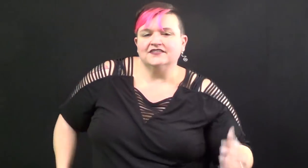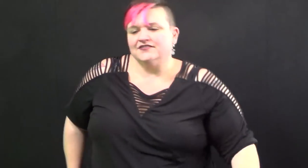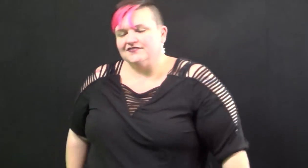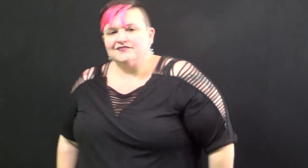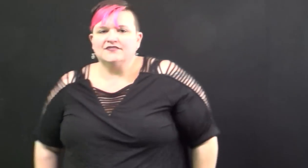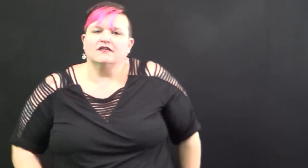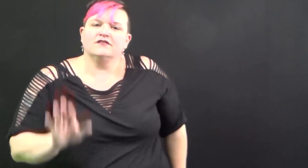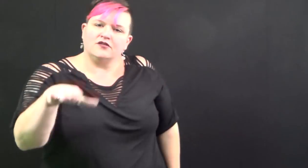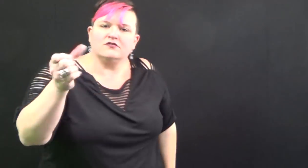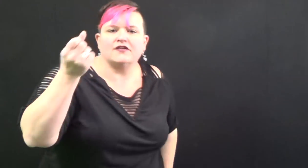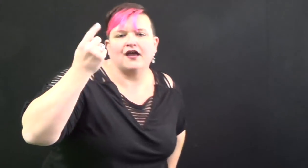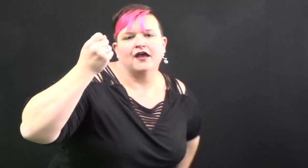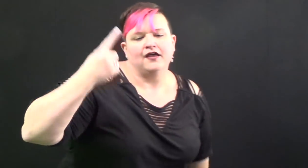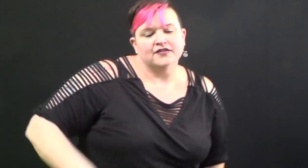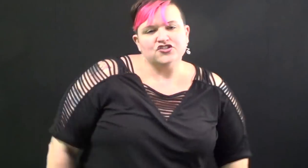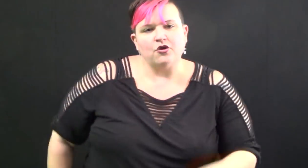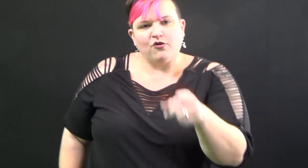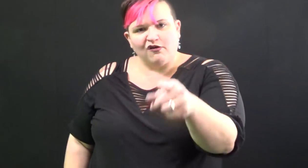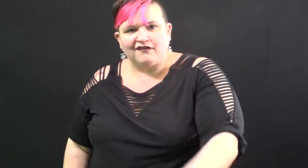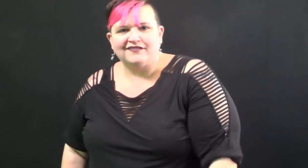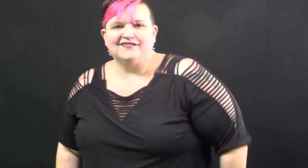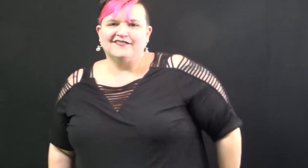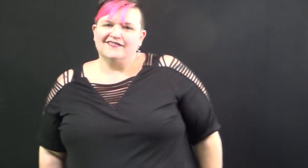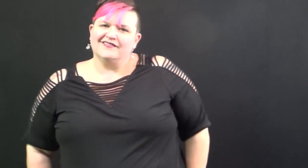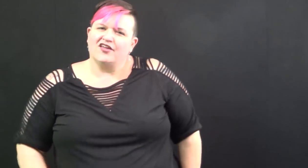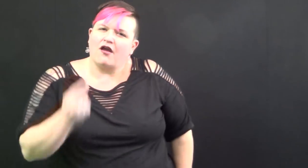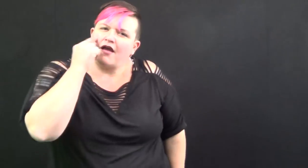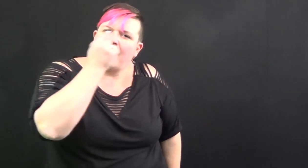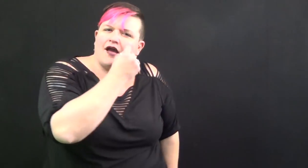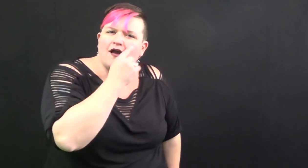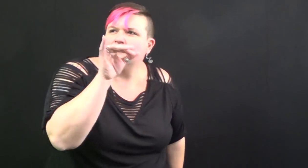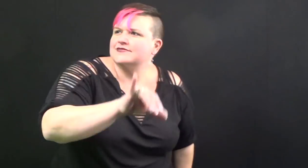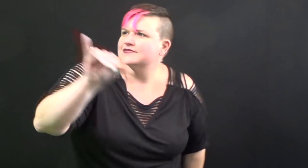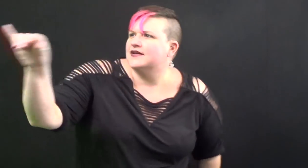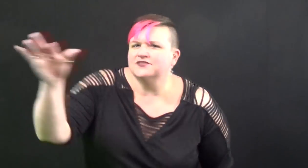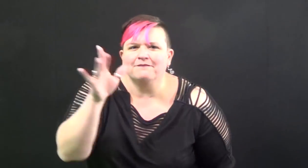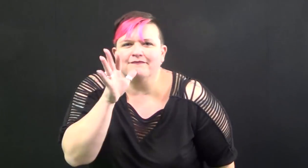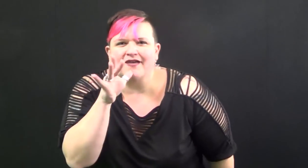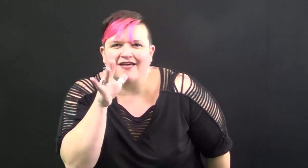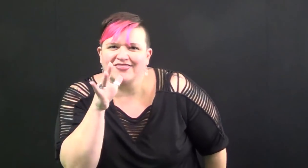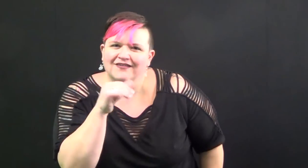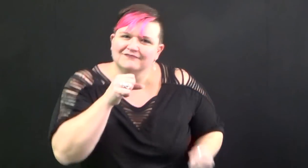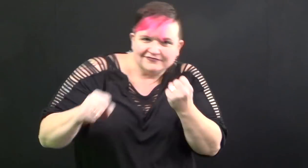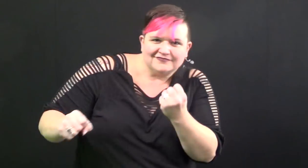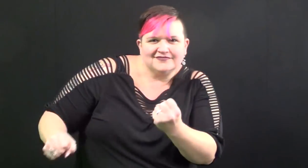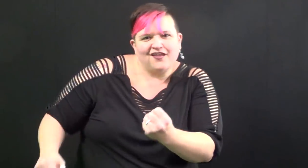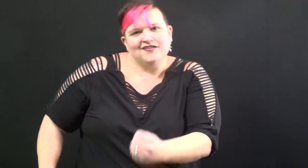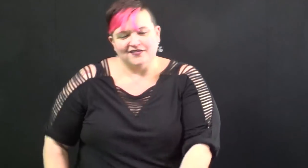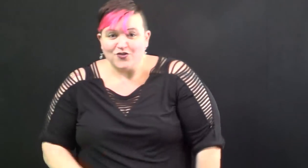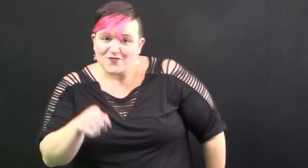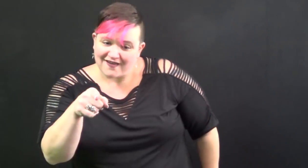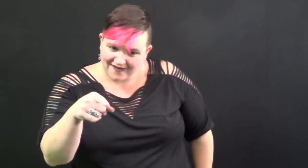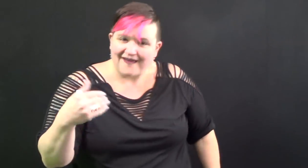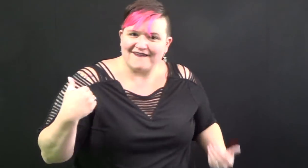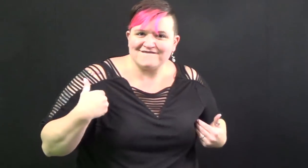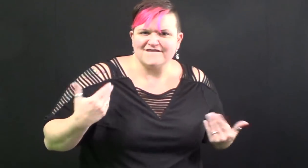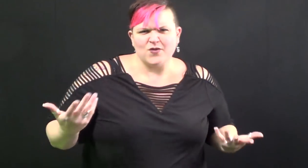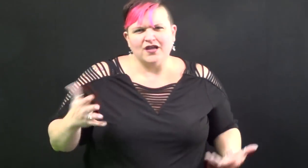You've got your mother's eyes. You've got your